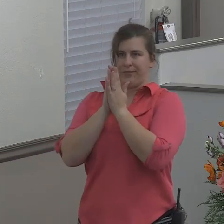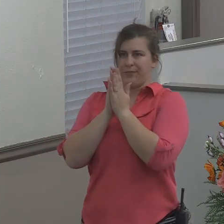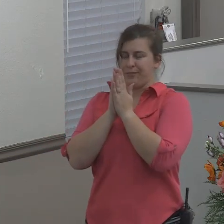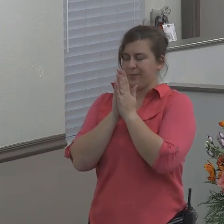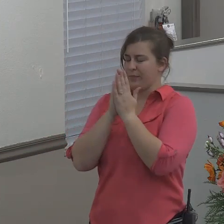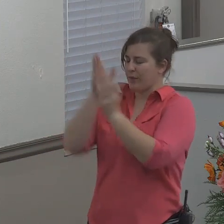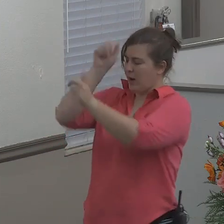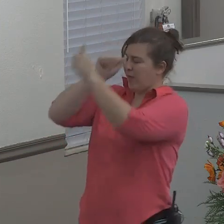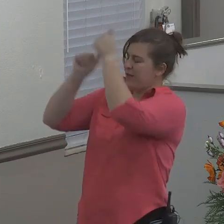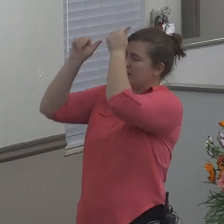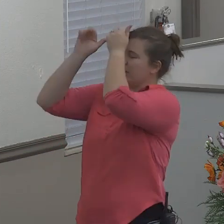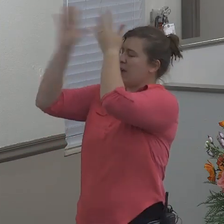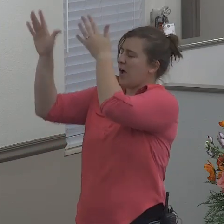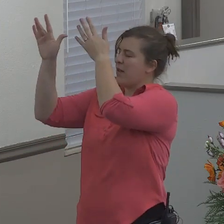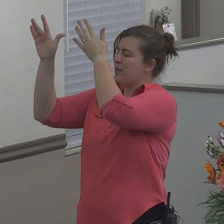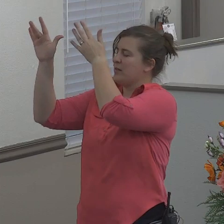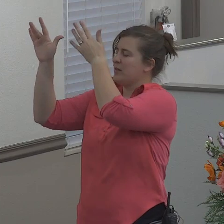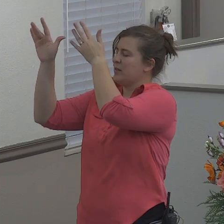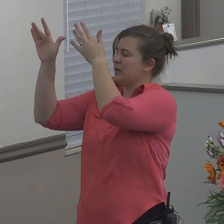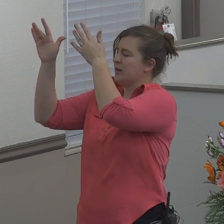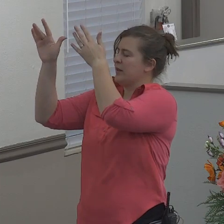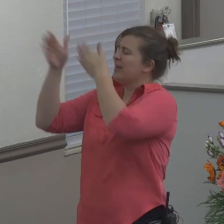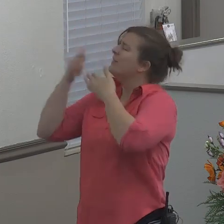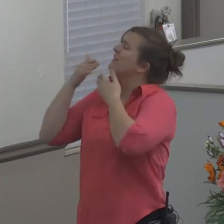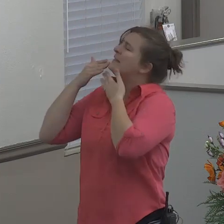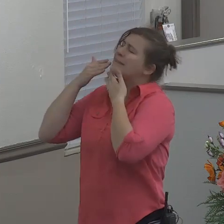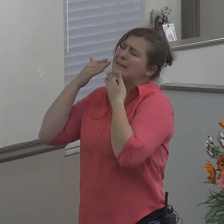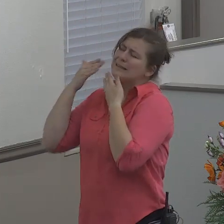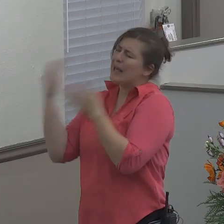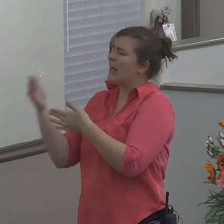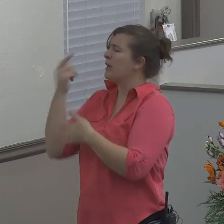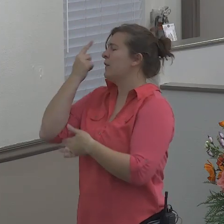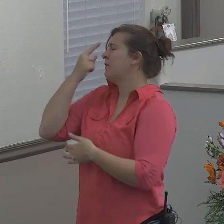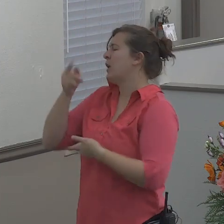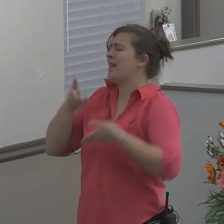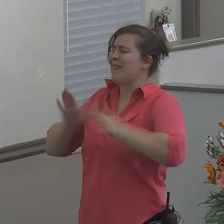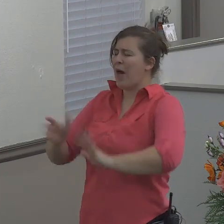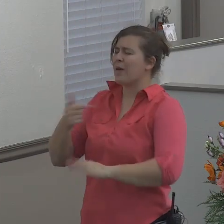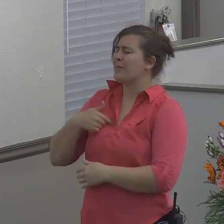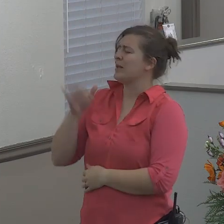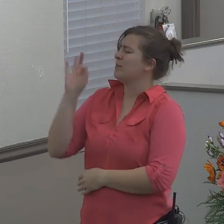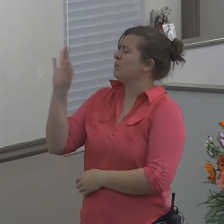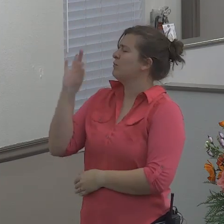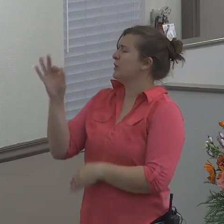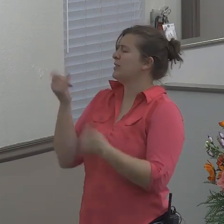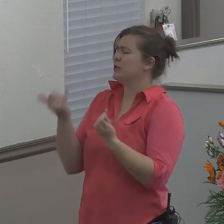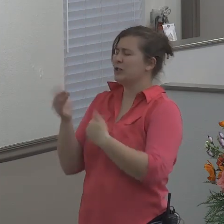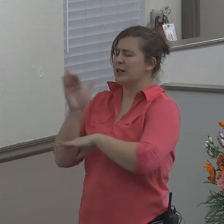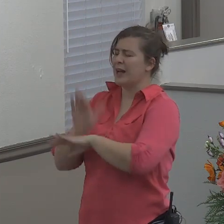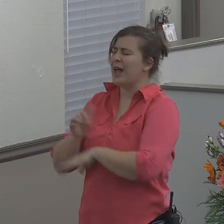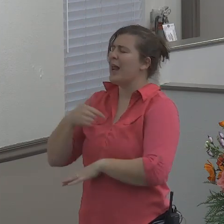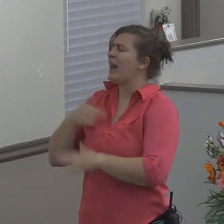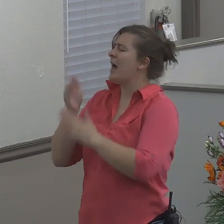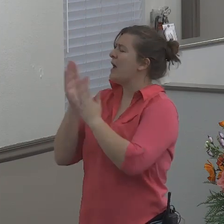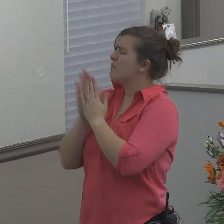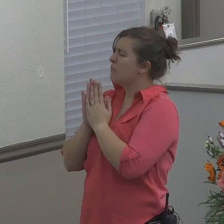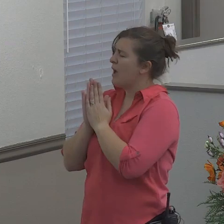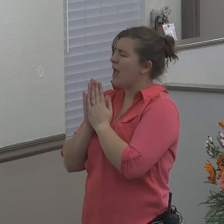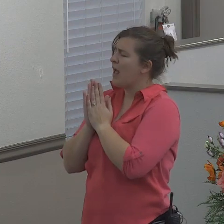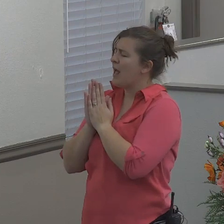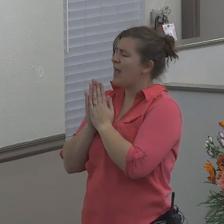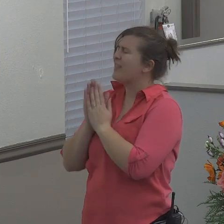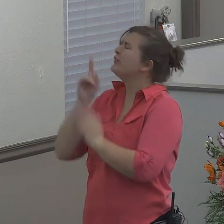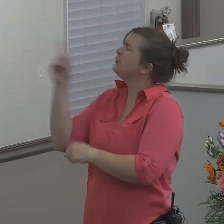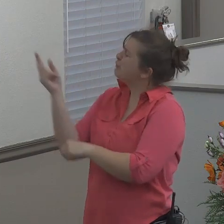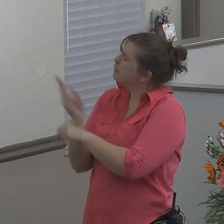Dear Heavenly Father, I just want to thank you for allowing me to use this pulpit tonight. And I just pray, dear Heavenly Father, that you would use